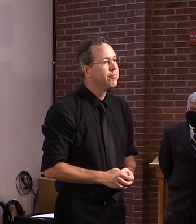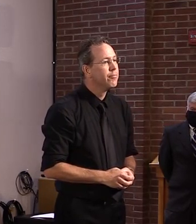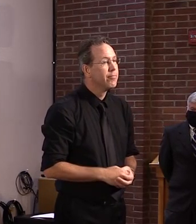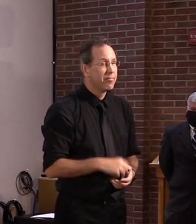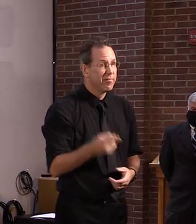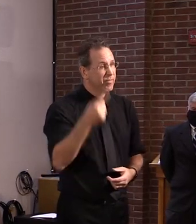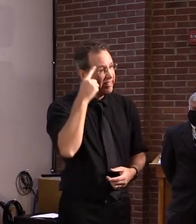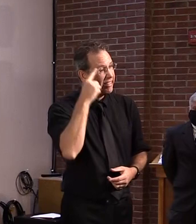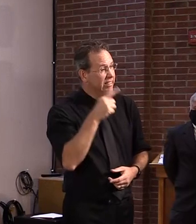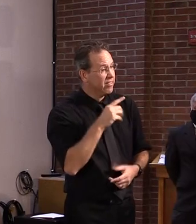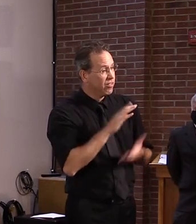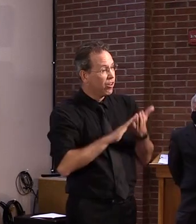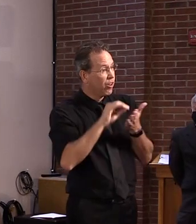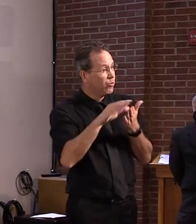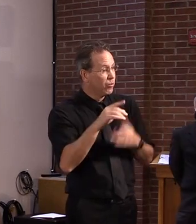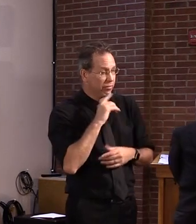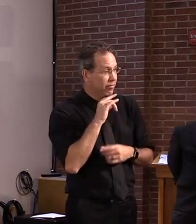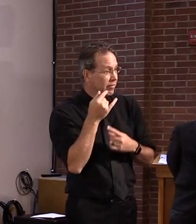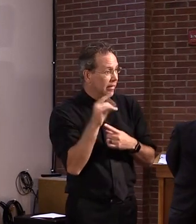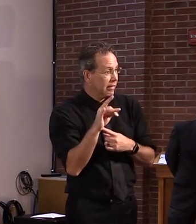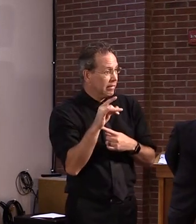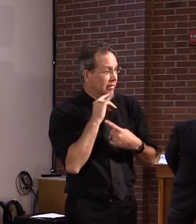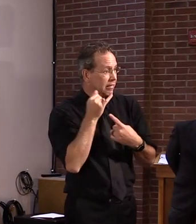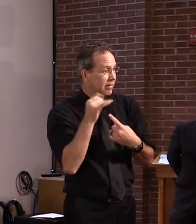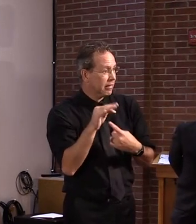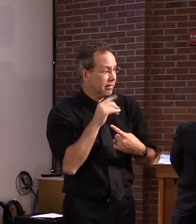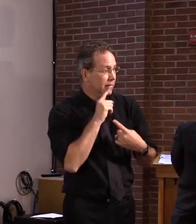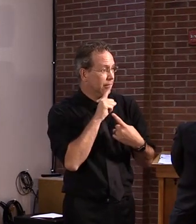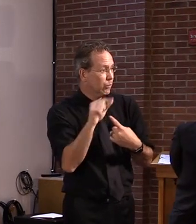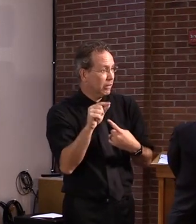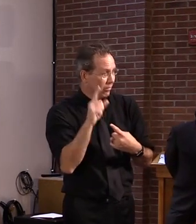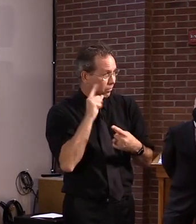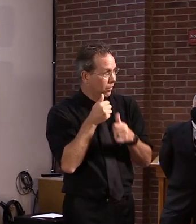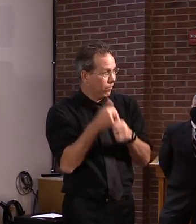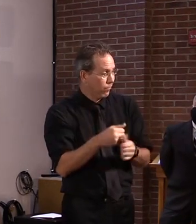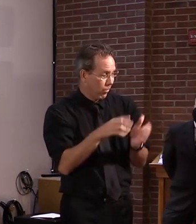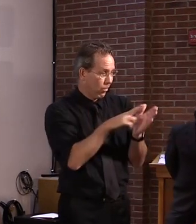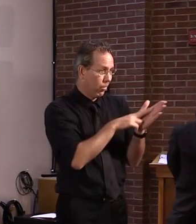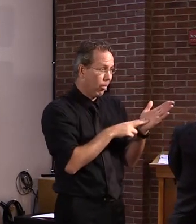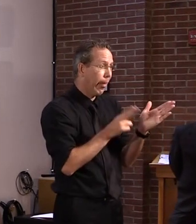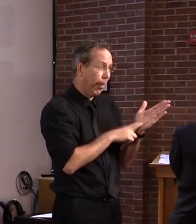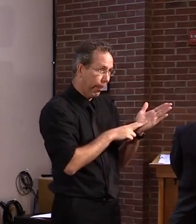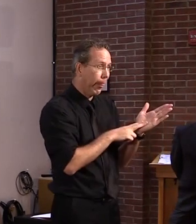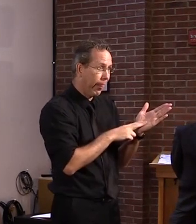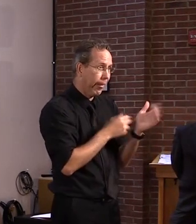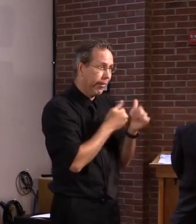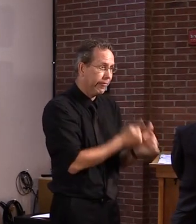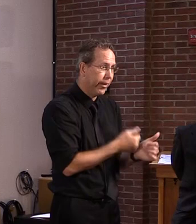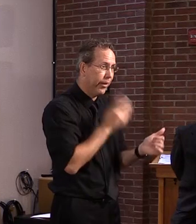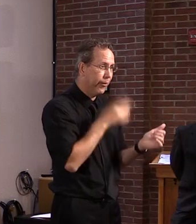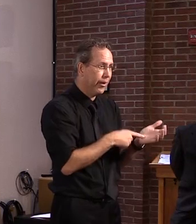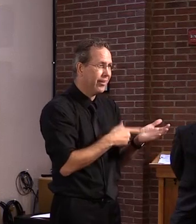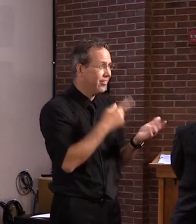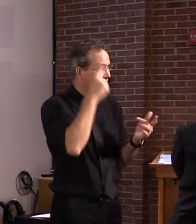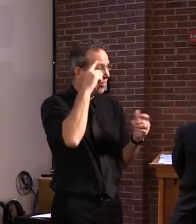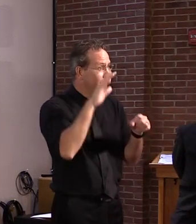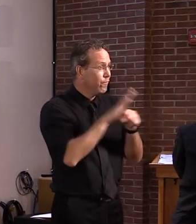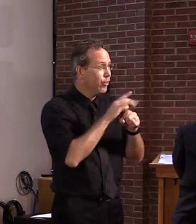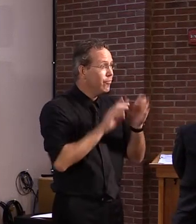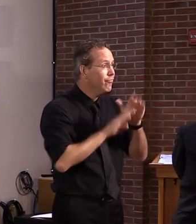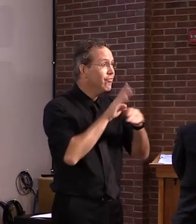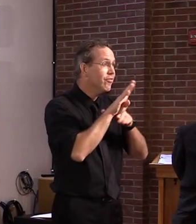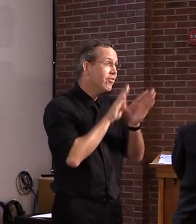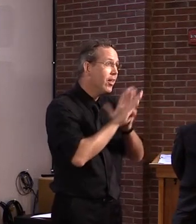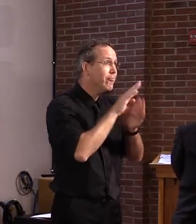given that we have things like youthful offender laws that take into account that their brains aren't really developed yet? Yeah. I think it's, it's reasonable, um,